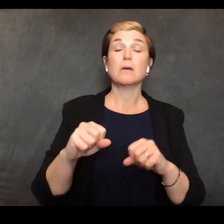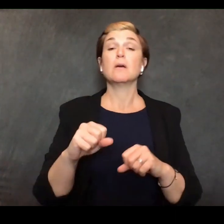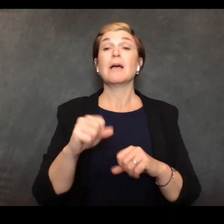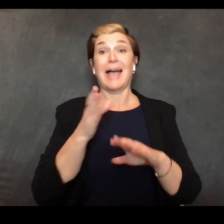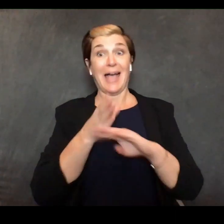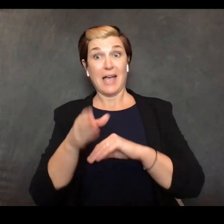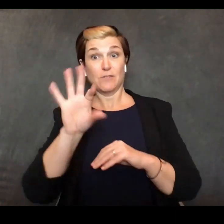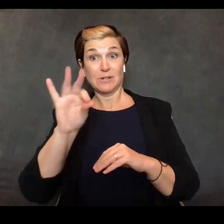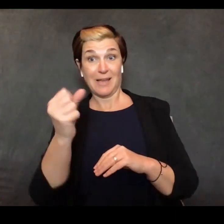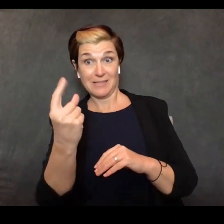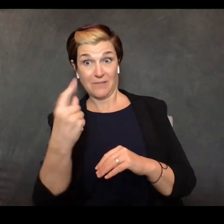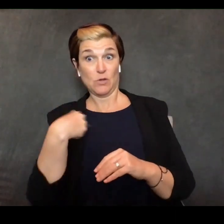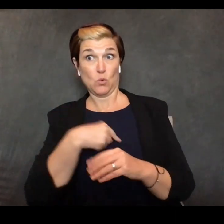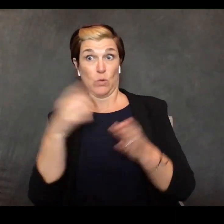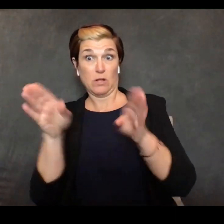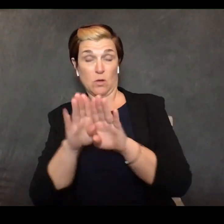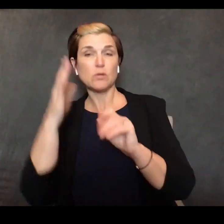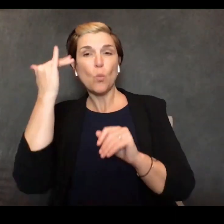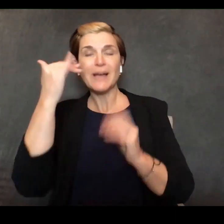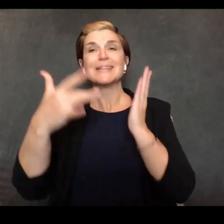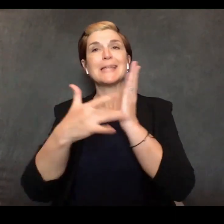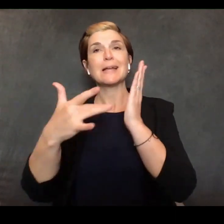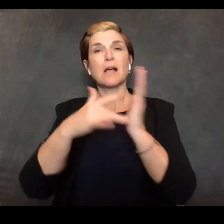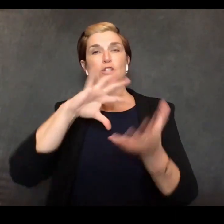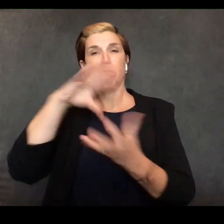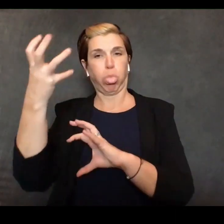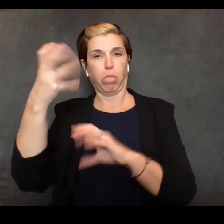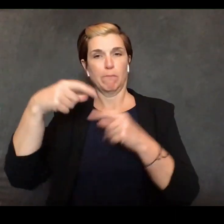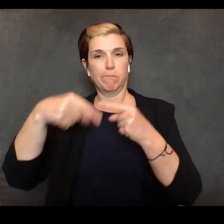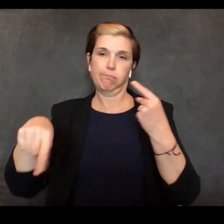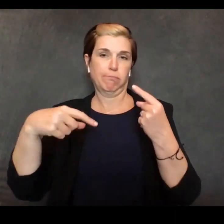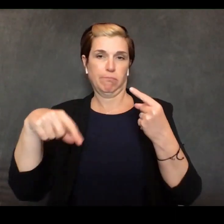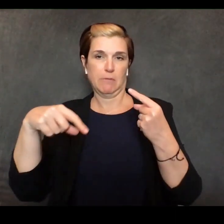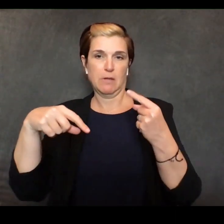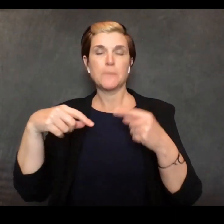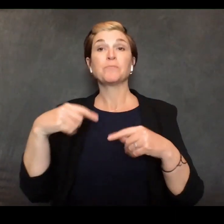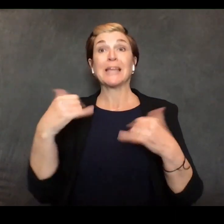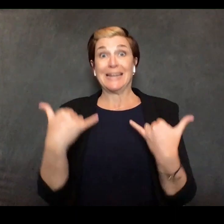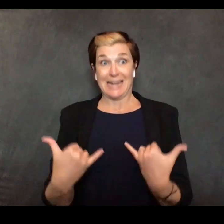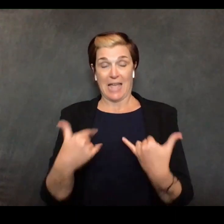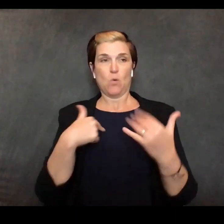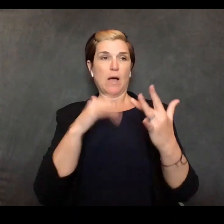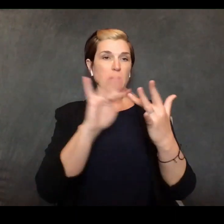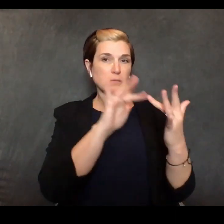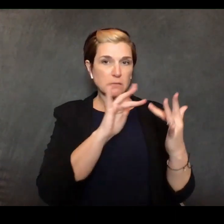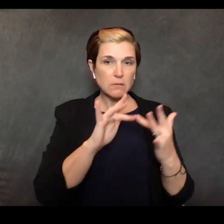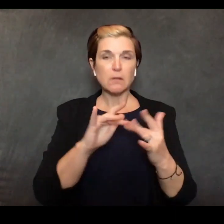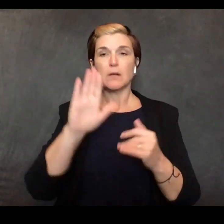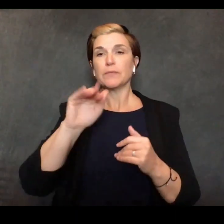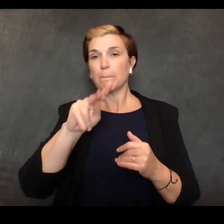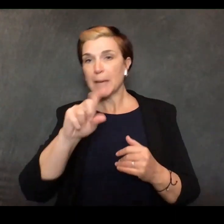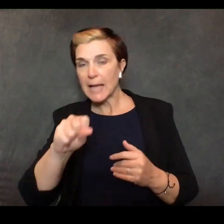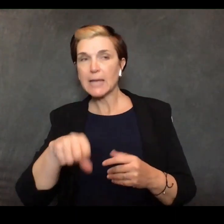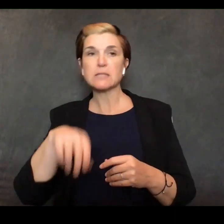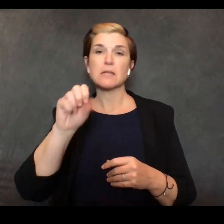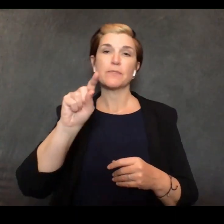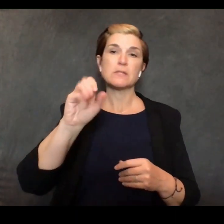technology was disrupted i've been on the phone with the major banks with the new york stock exchange everybody wants to keep it open we may get to a point